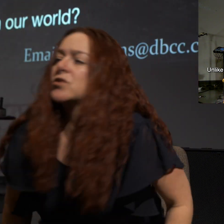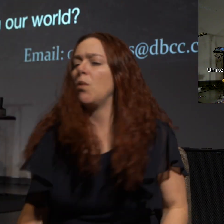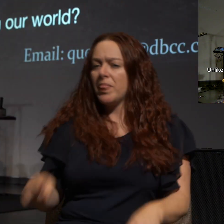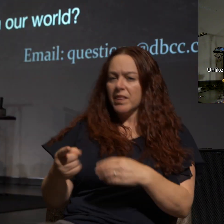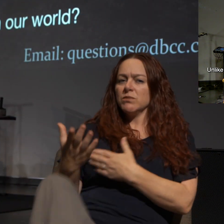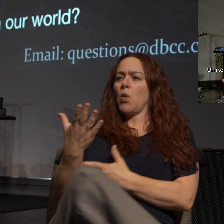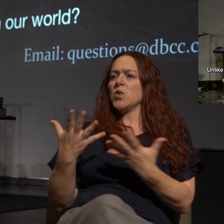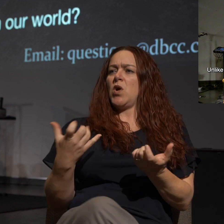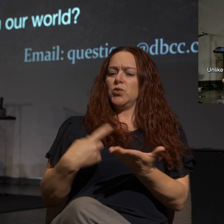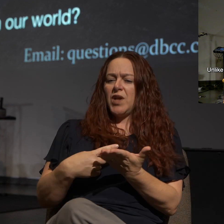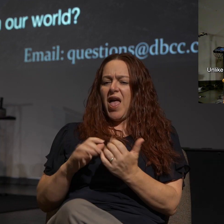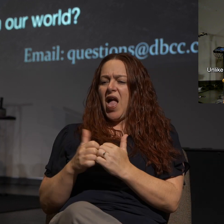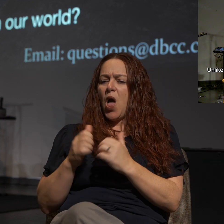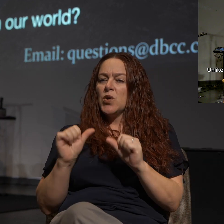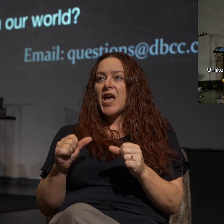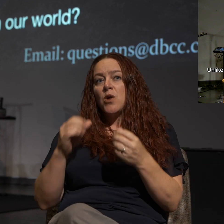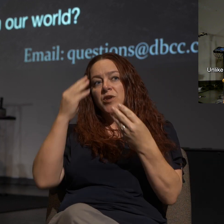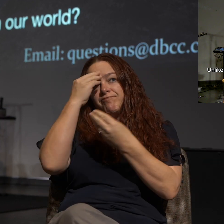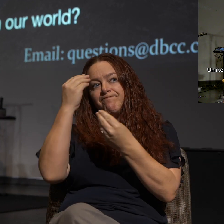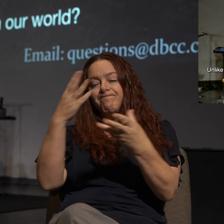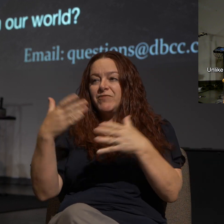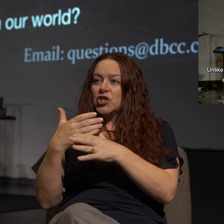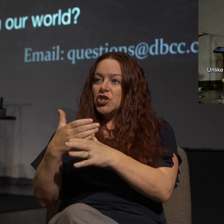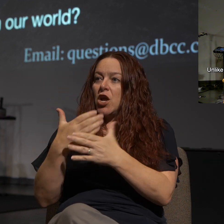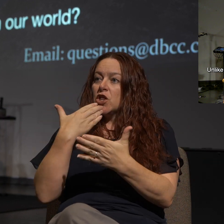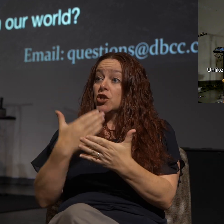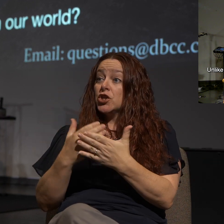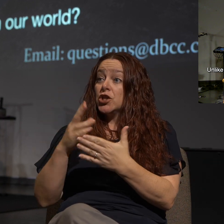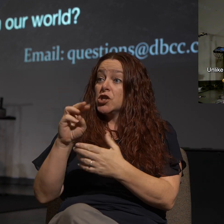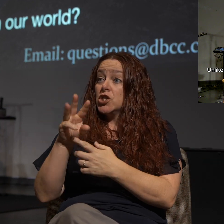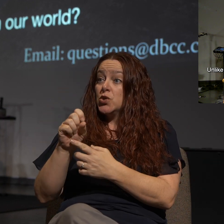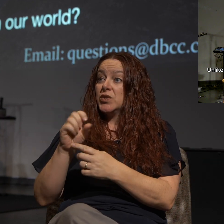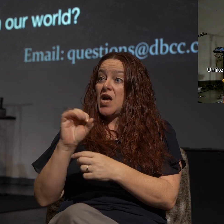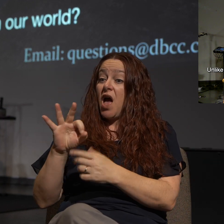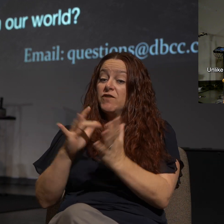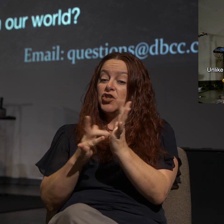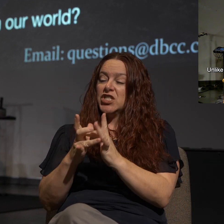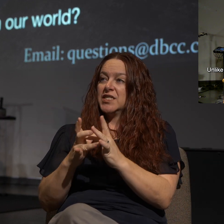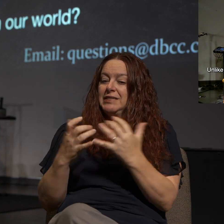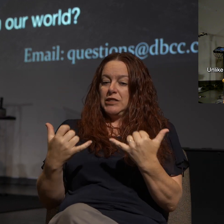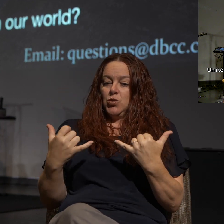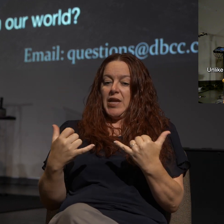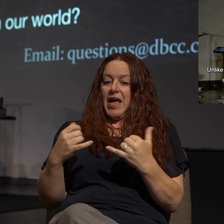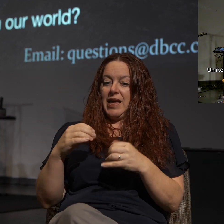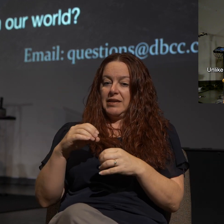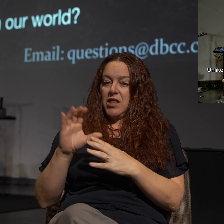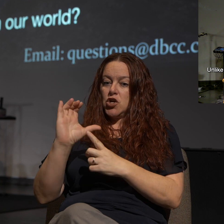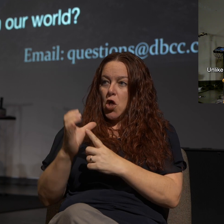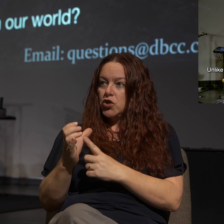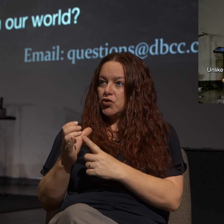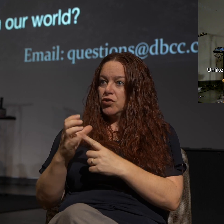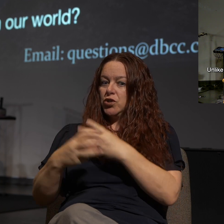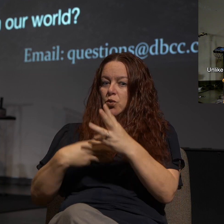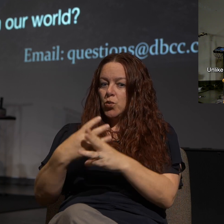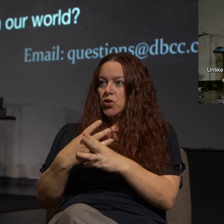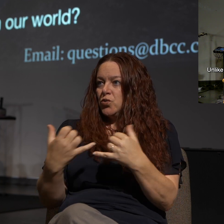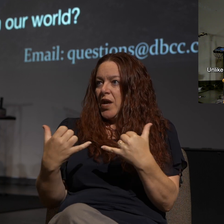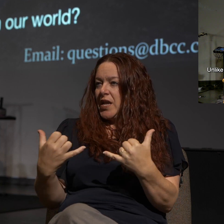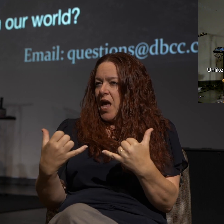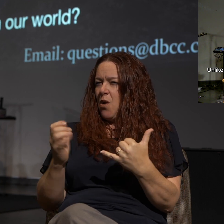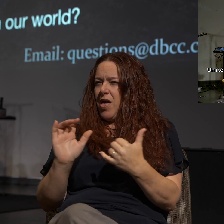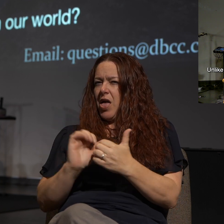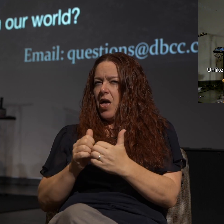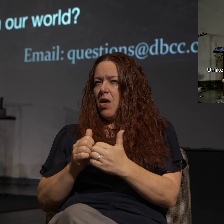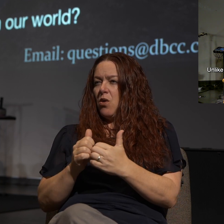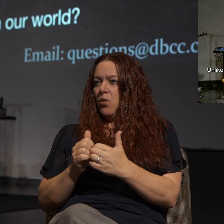good news of Jesus in the current cultural climate that we live in our world? How